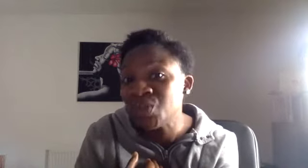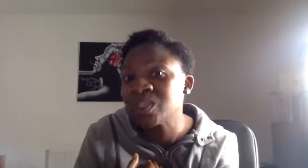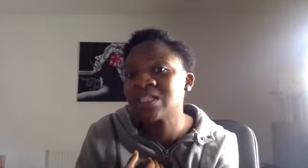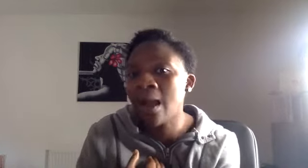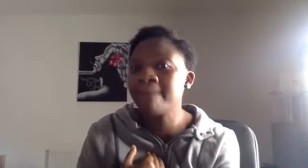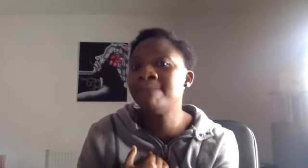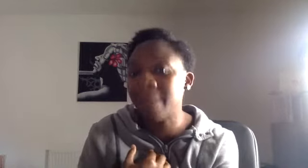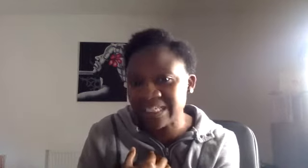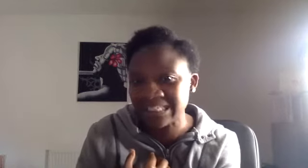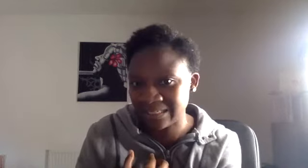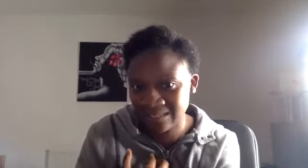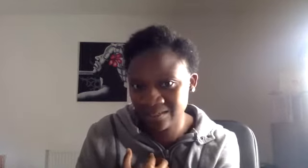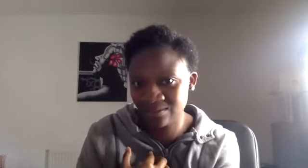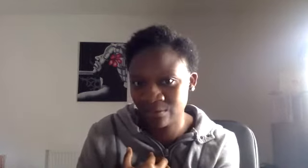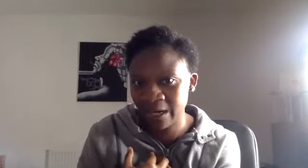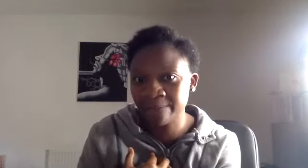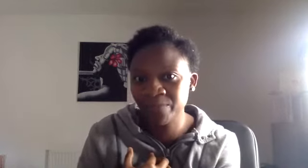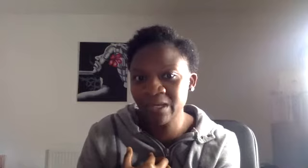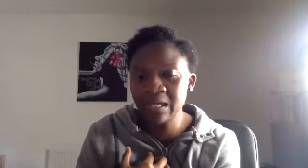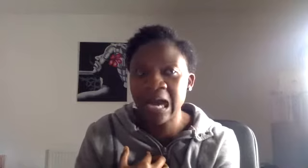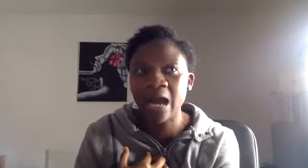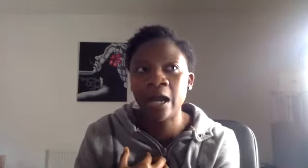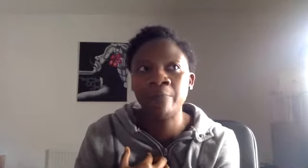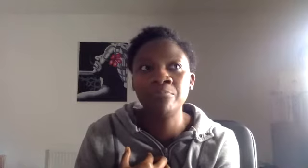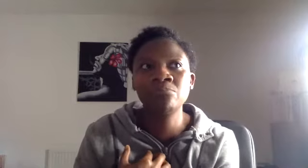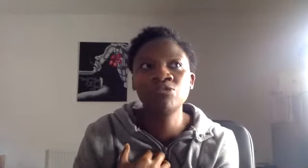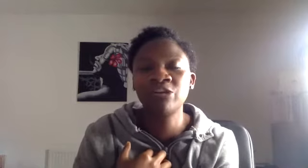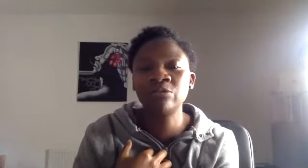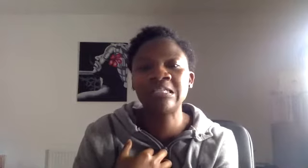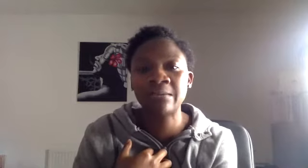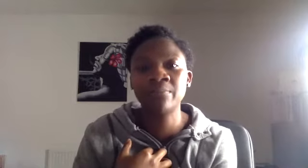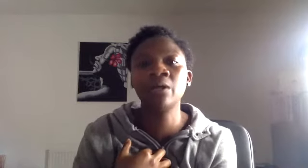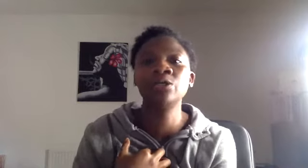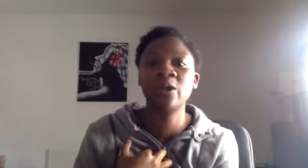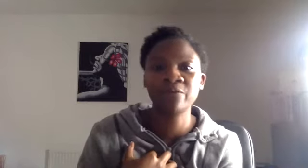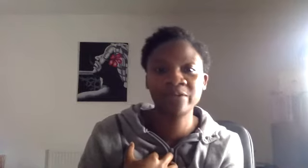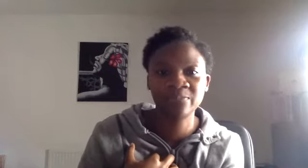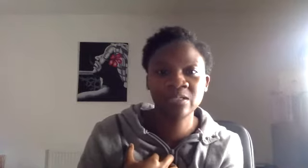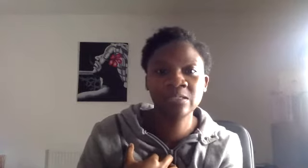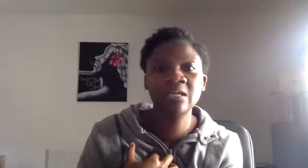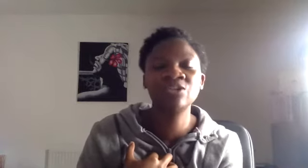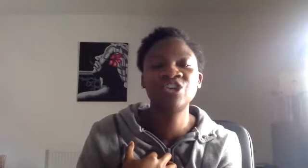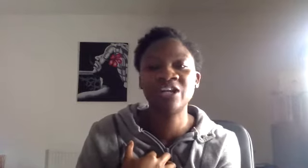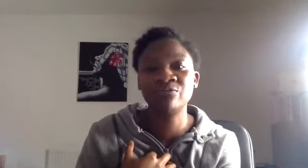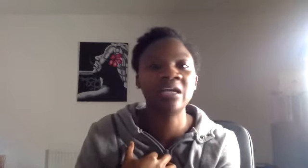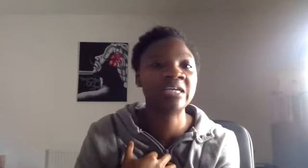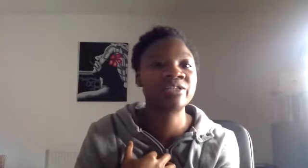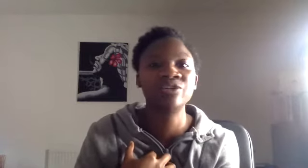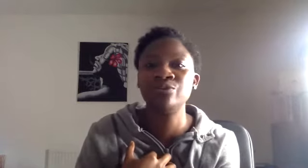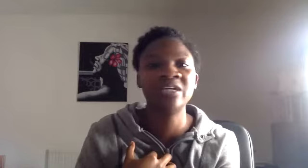basis. Right? Right. So, December, you have Christmas. January is the new year.